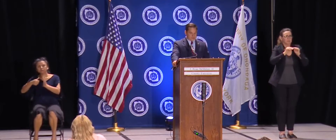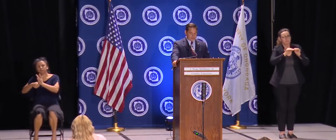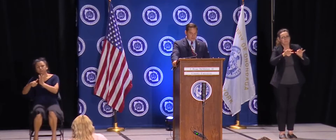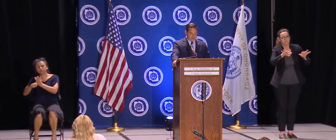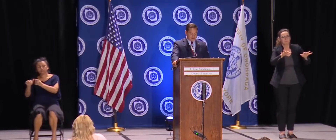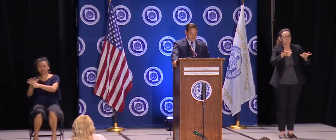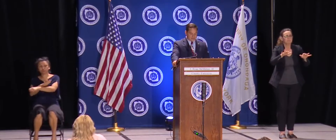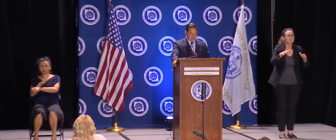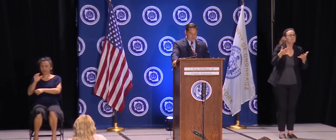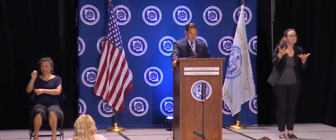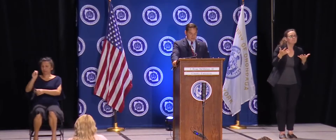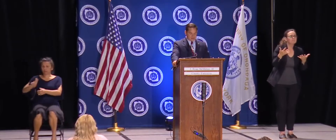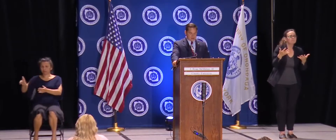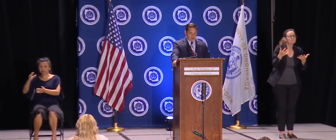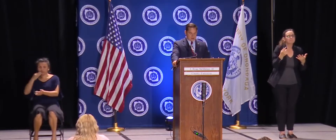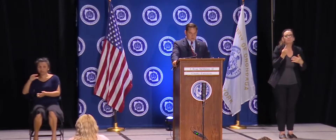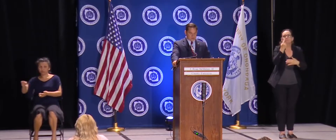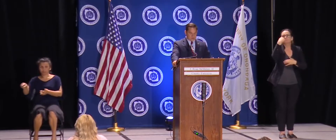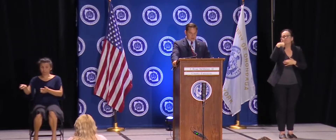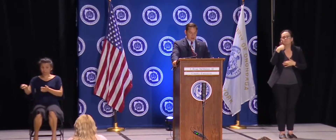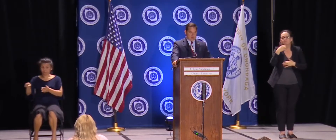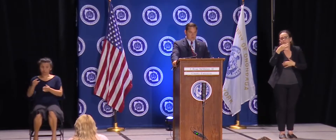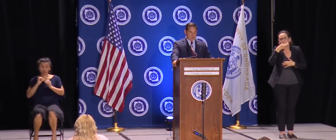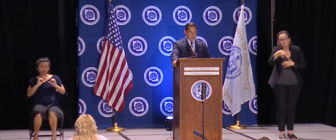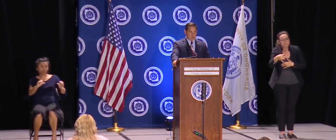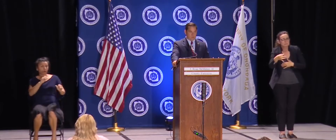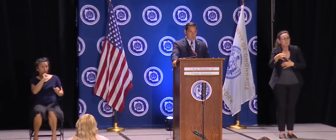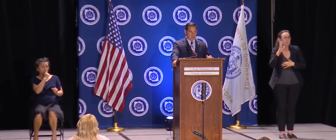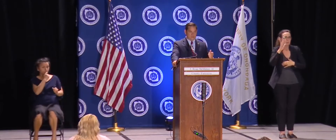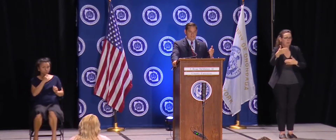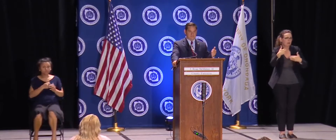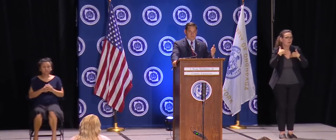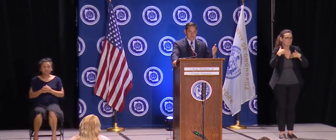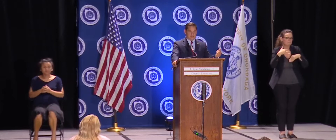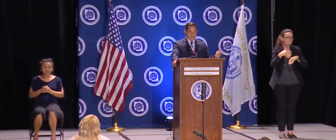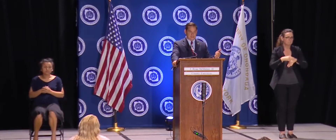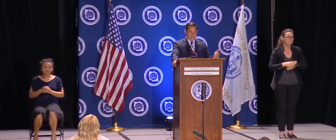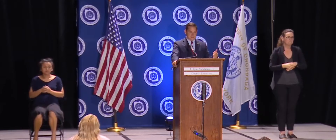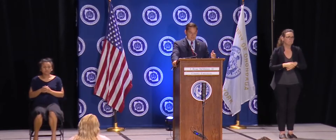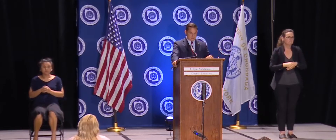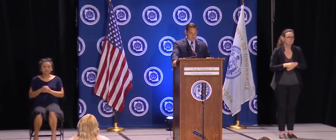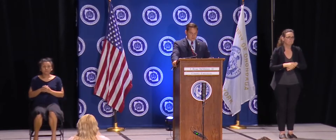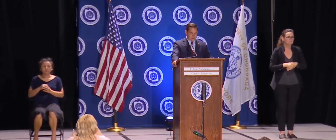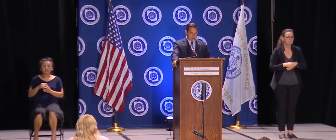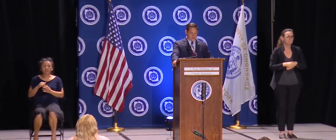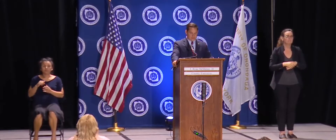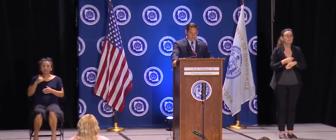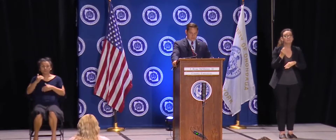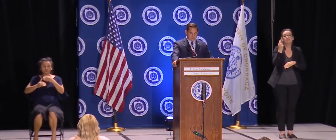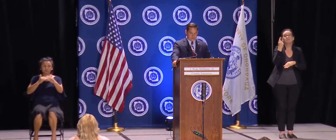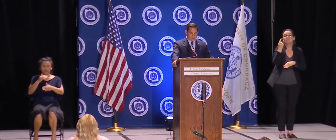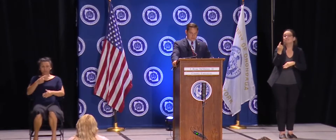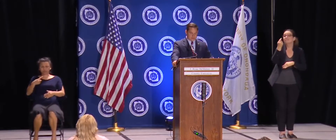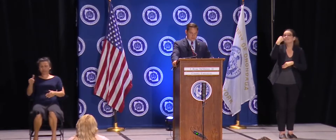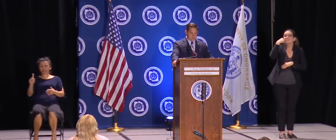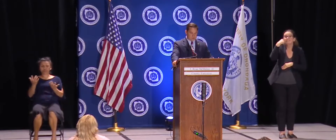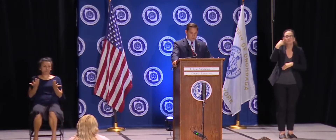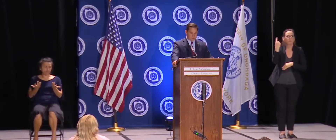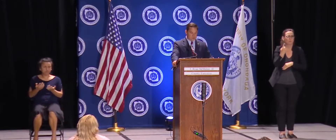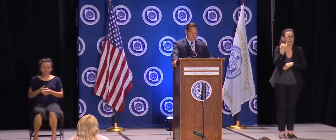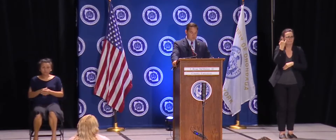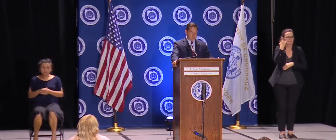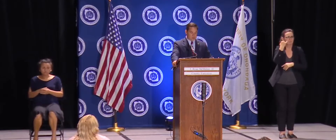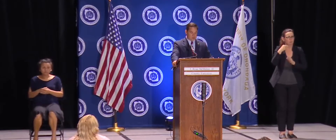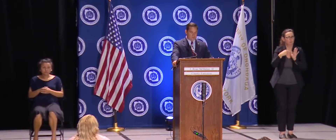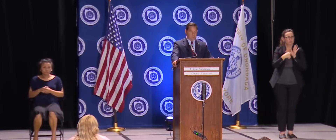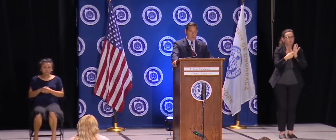the diagnostic tests, which are now more of a symptomatic test. The saliva test is the test that's being